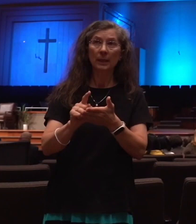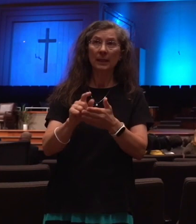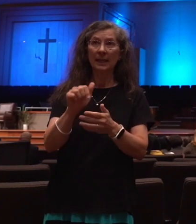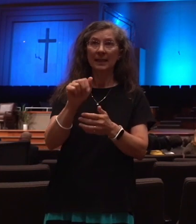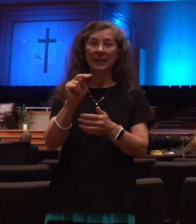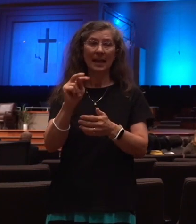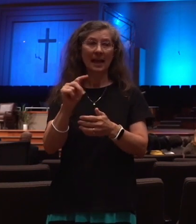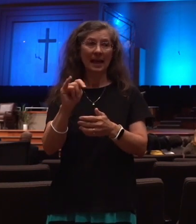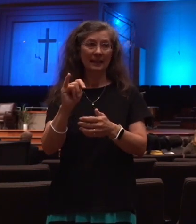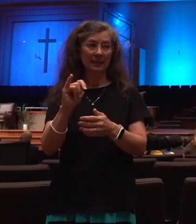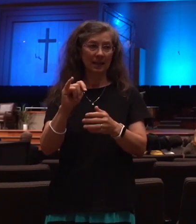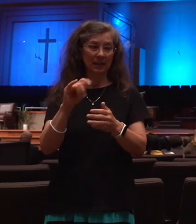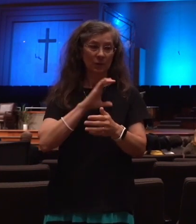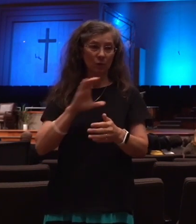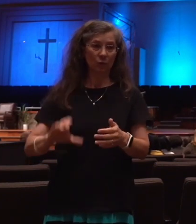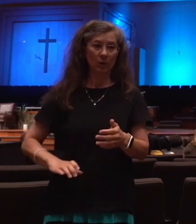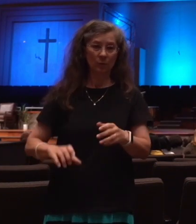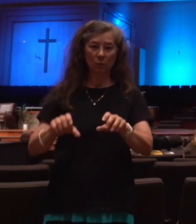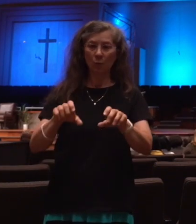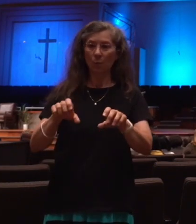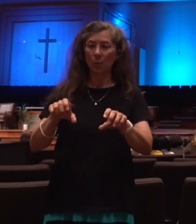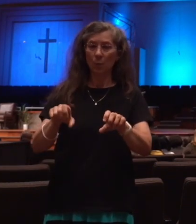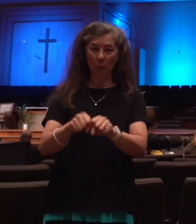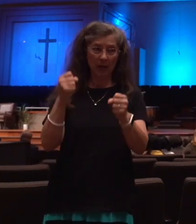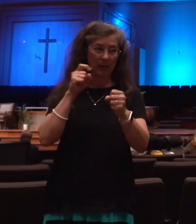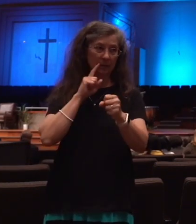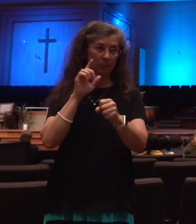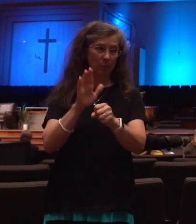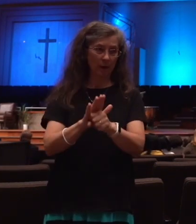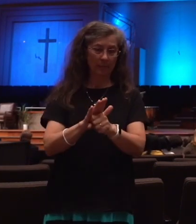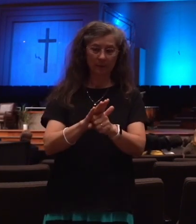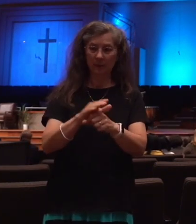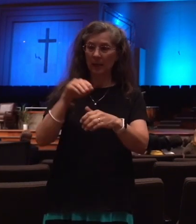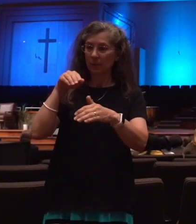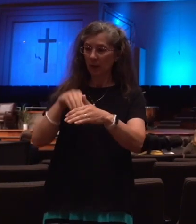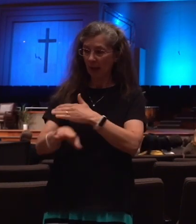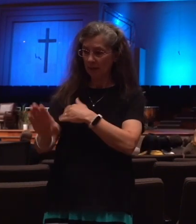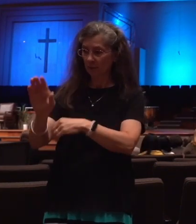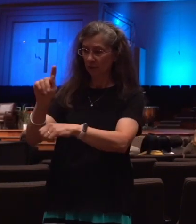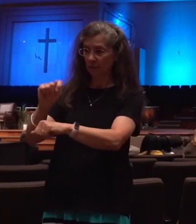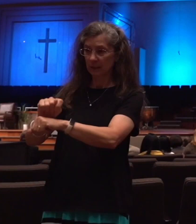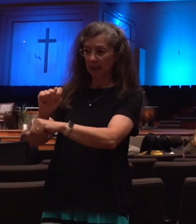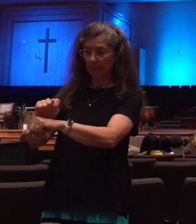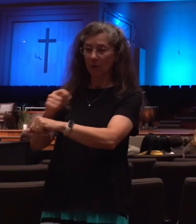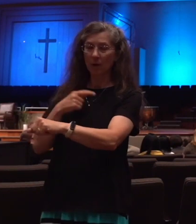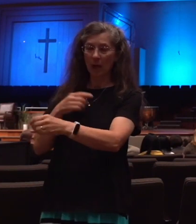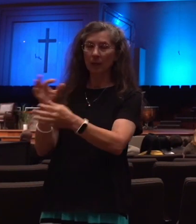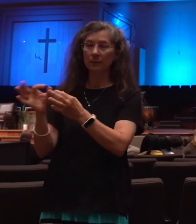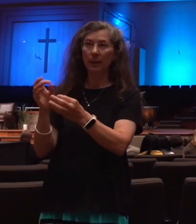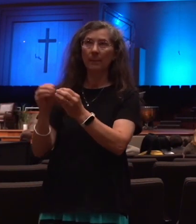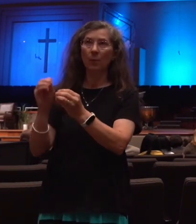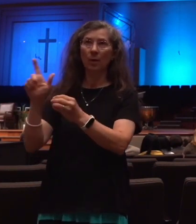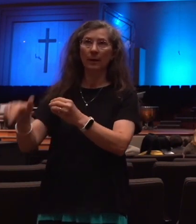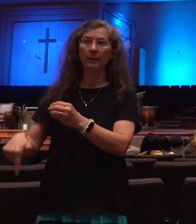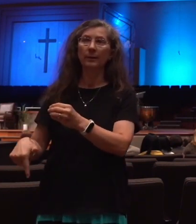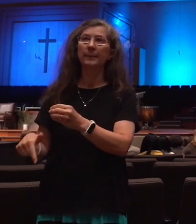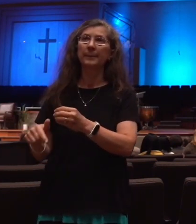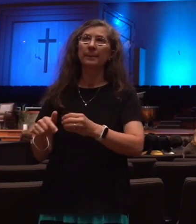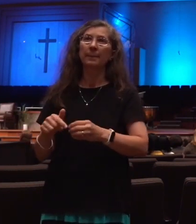this treaty, and he will go into the temple. And we'll talk about that in a second. But so the Antichrist